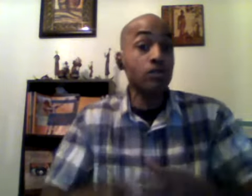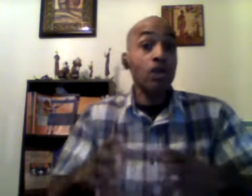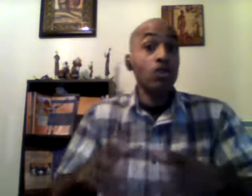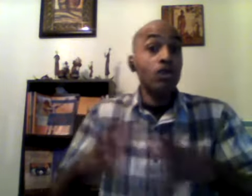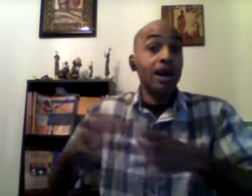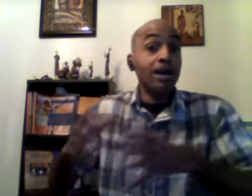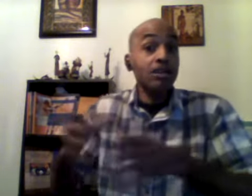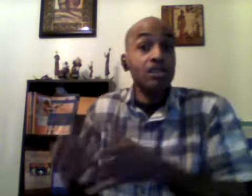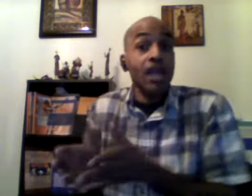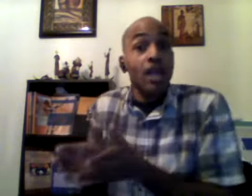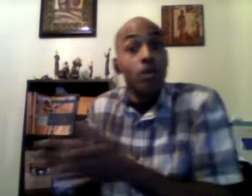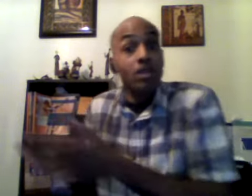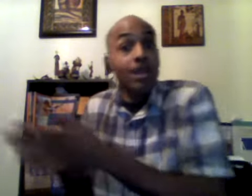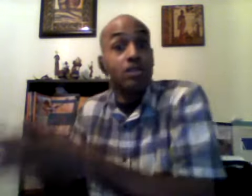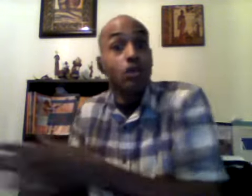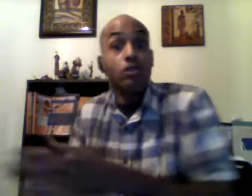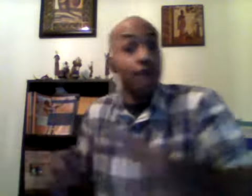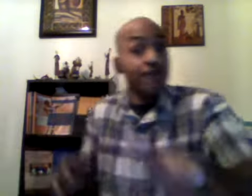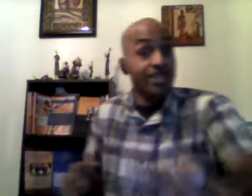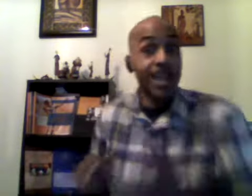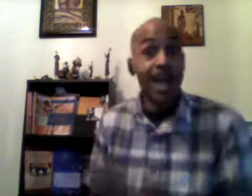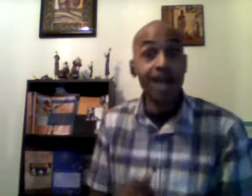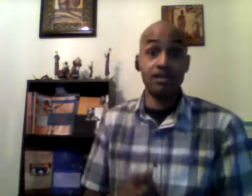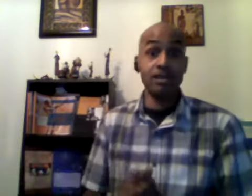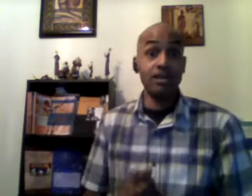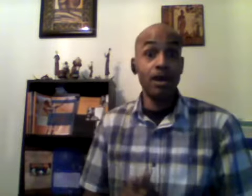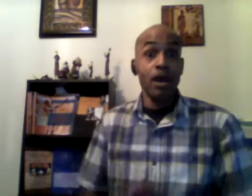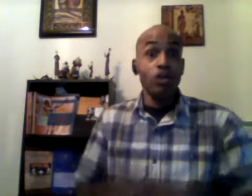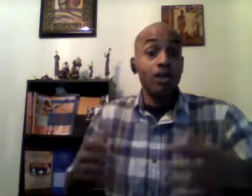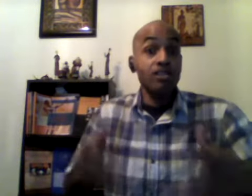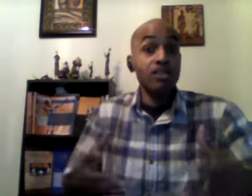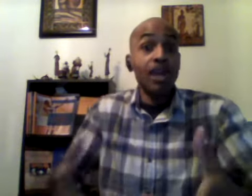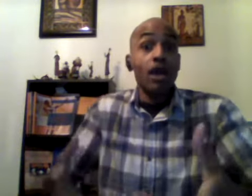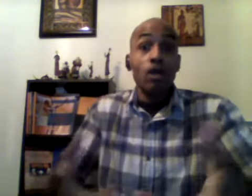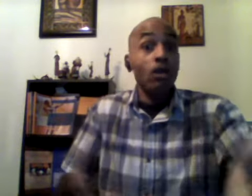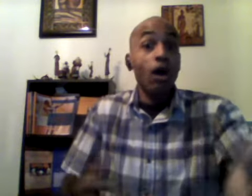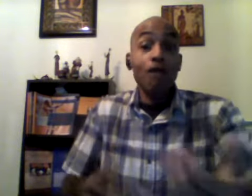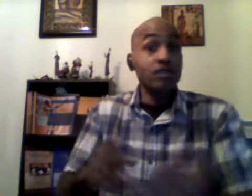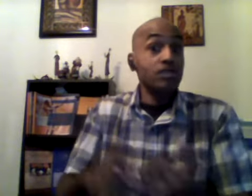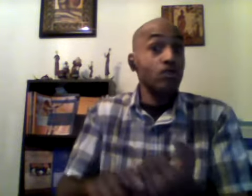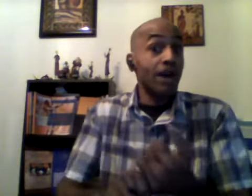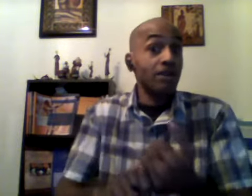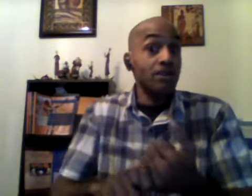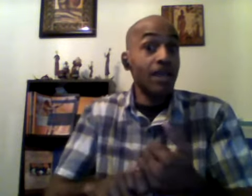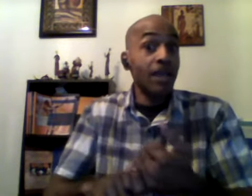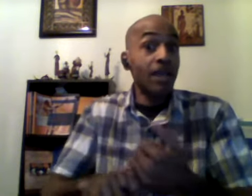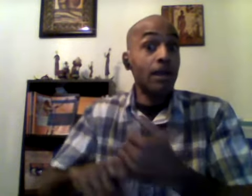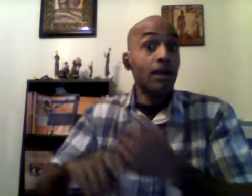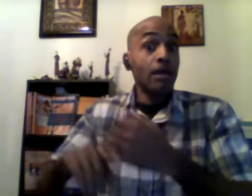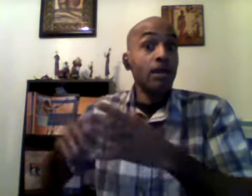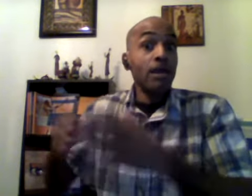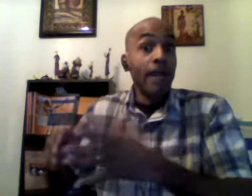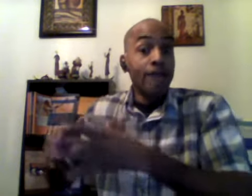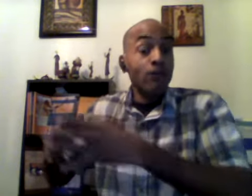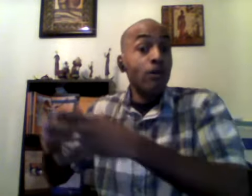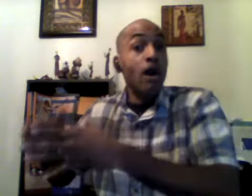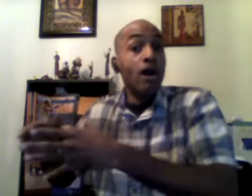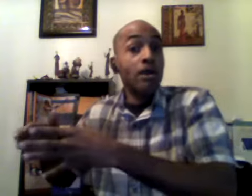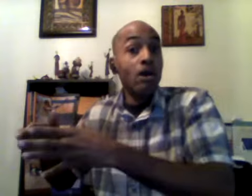you can understand what they do your physiology you can stand you over you understand the need for cardio